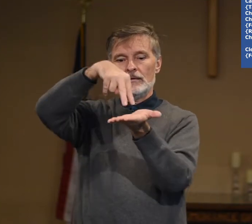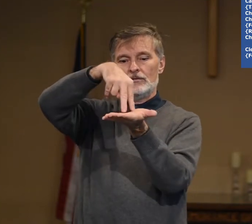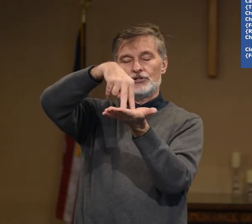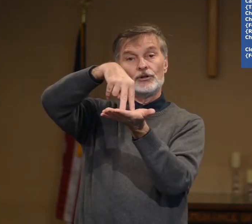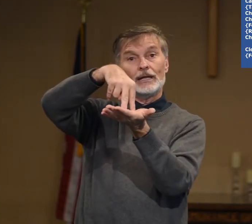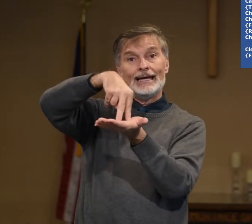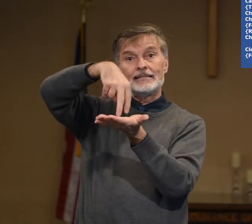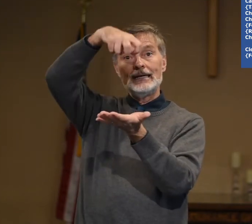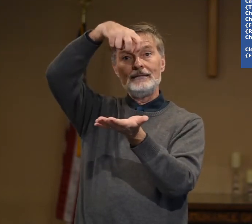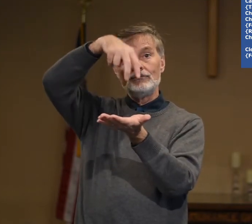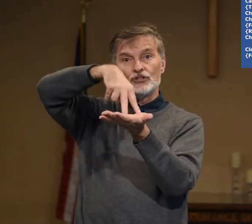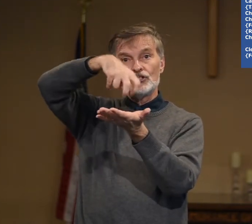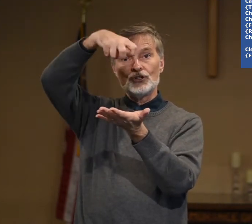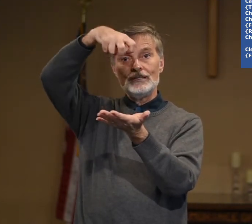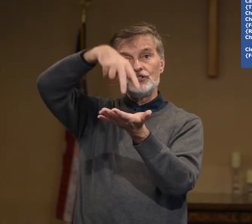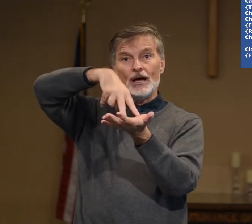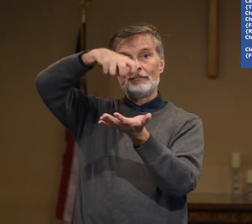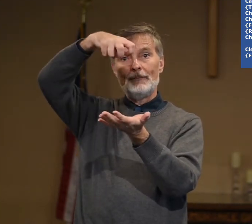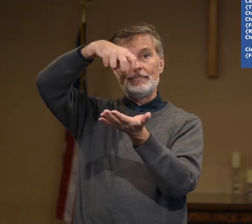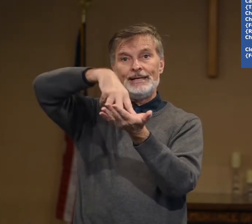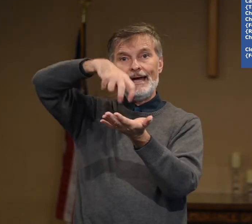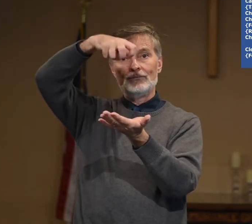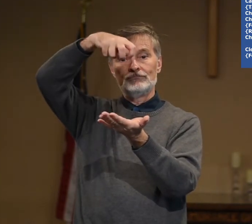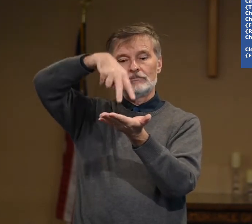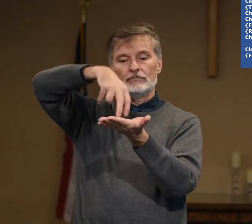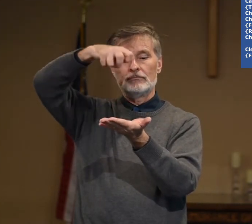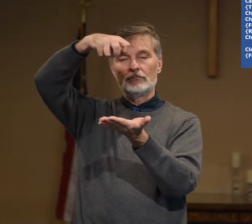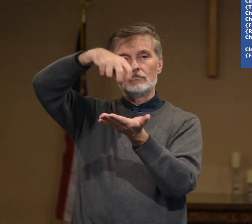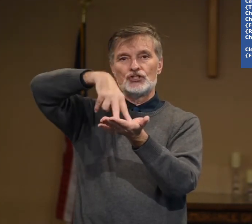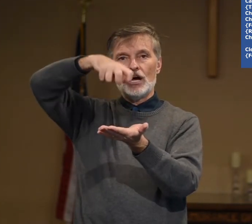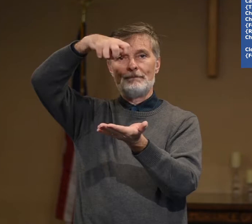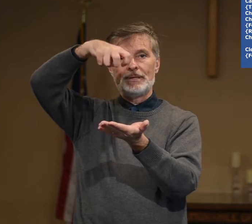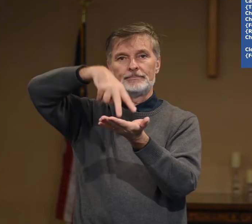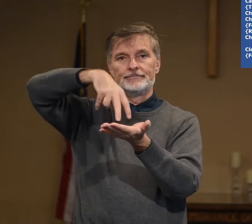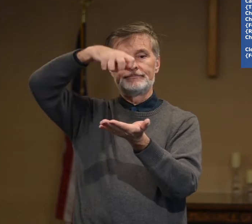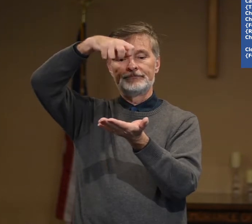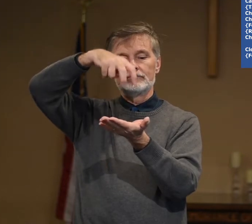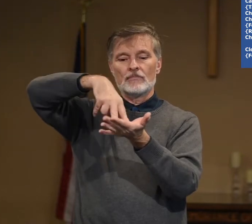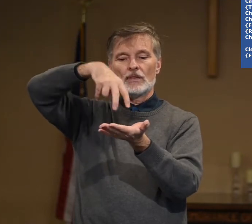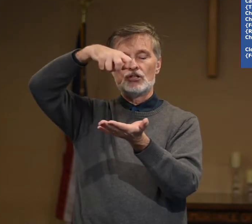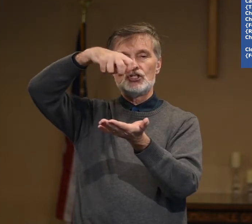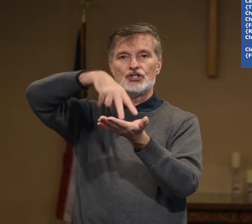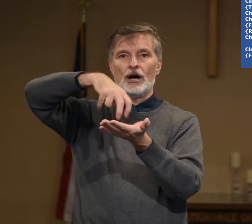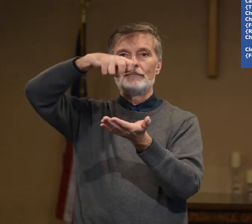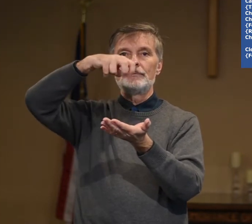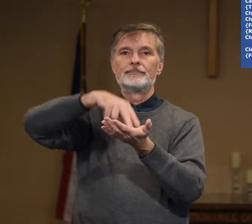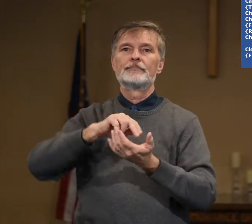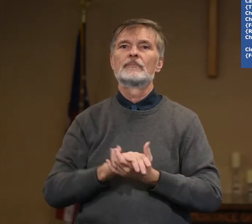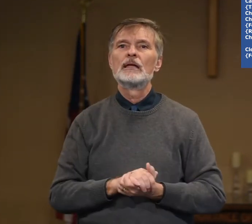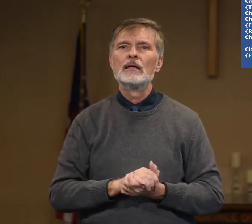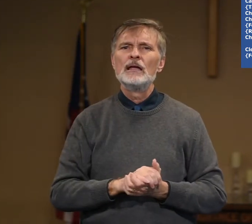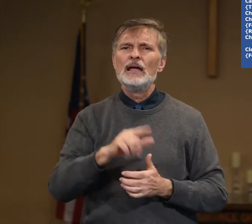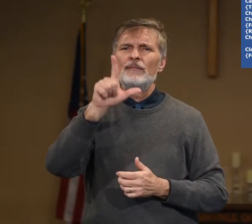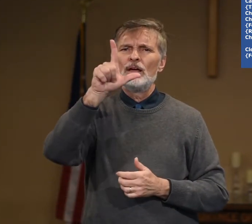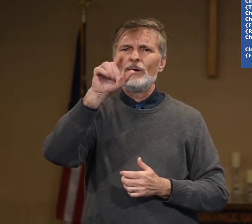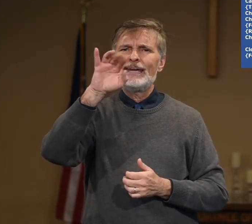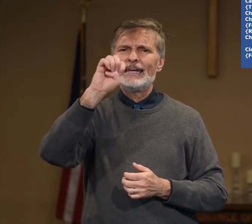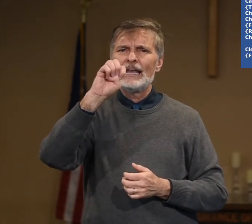So your legs again, you're just going to jump up and down. Jump, jump. Then we can